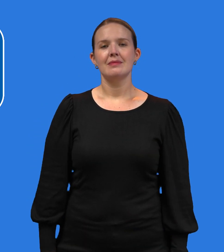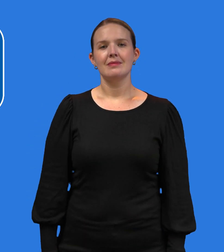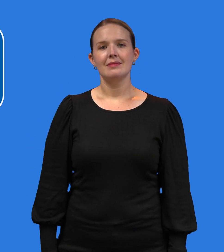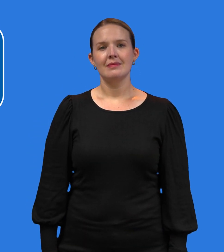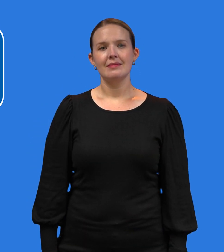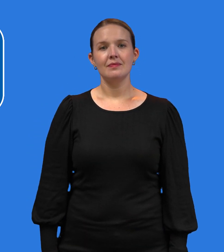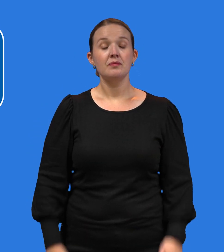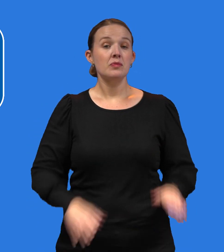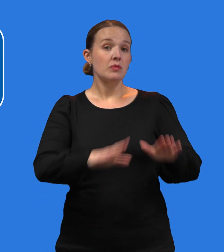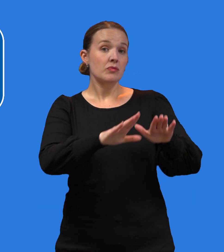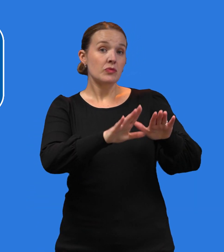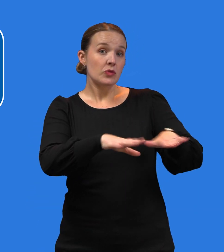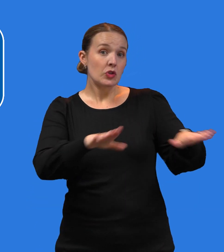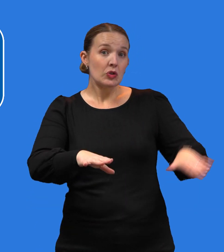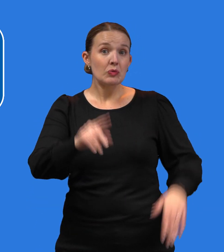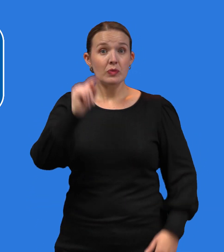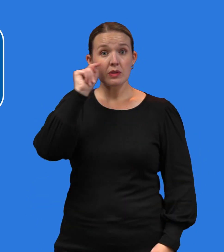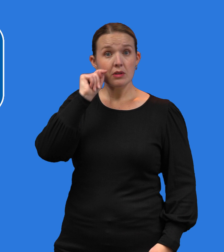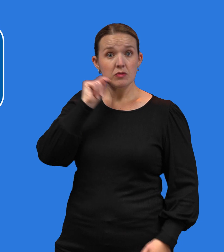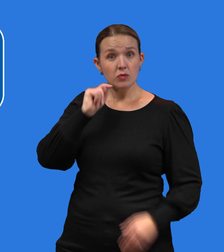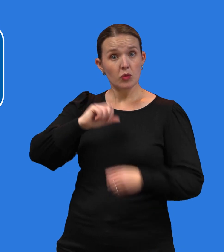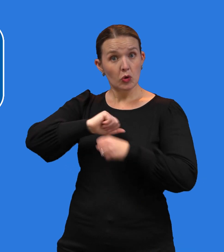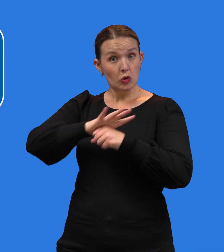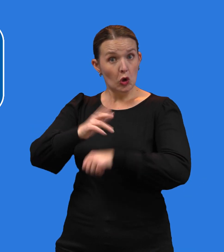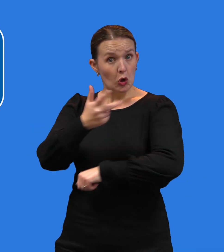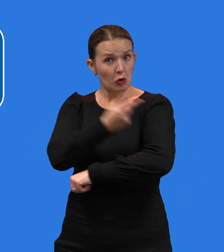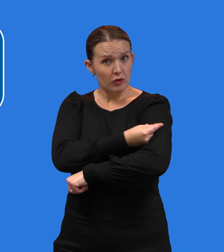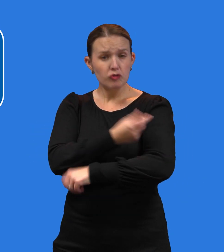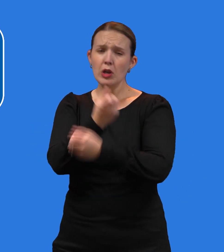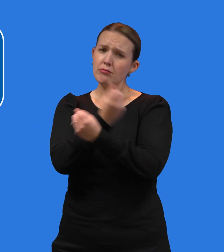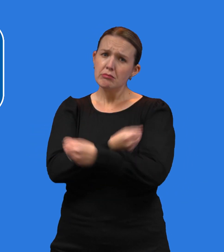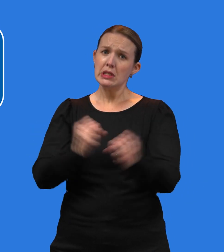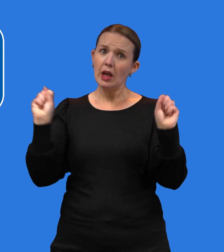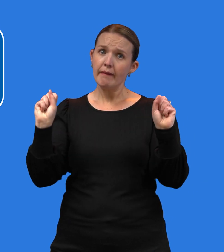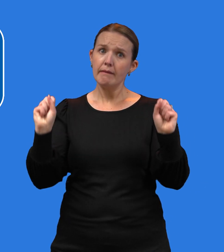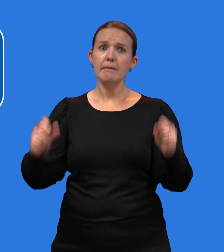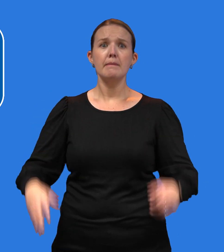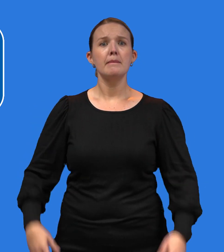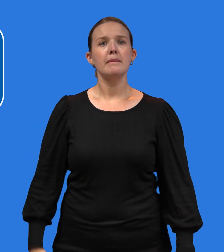COVID-19 Vaccines Are Safe for Children and Teens